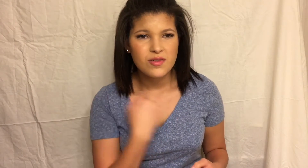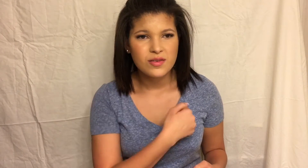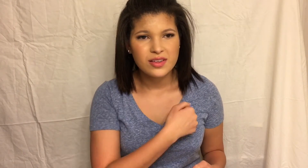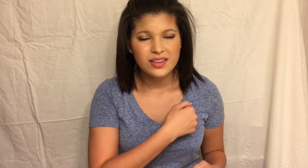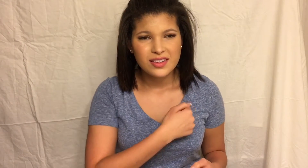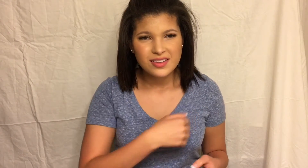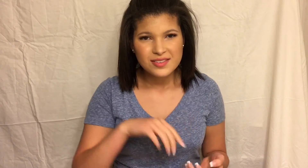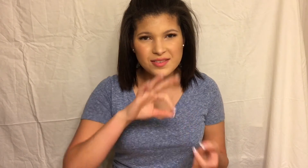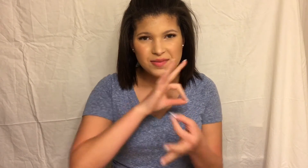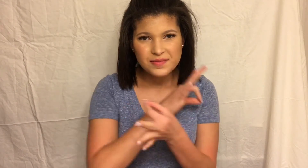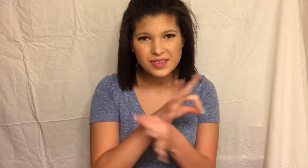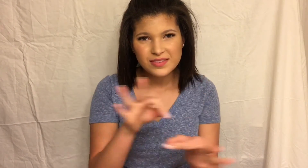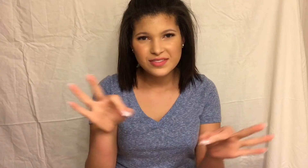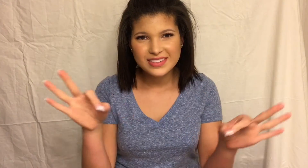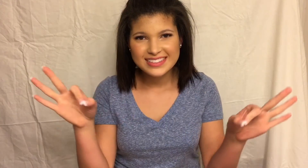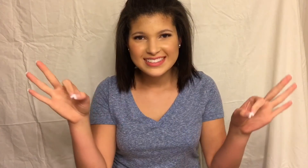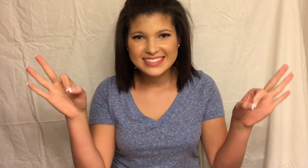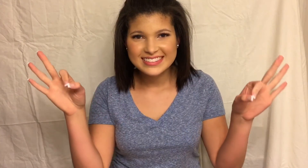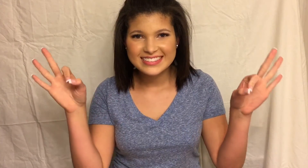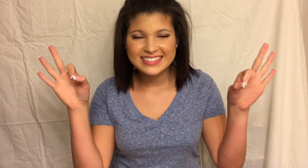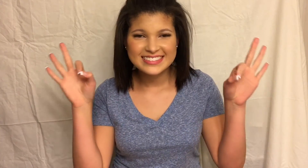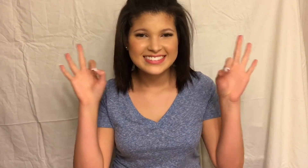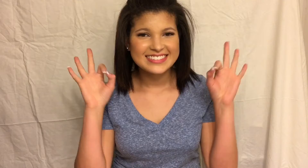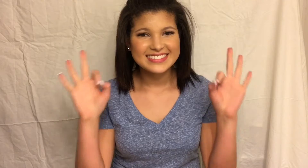we'll be free